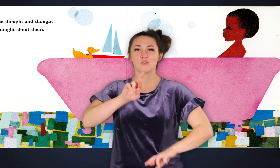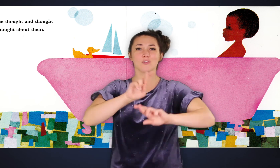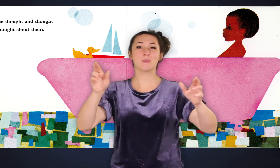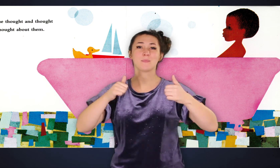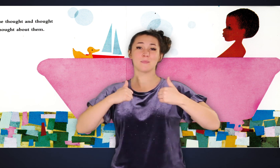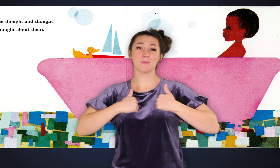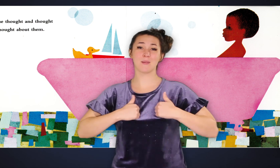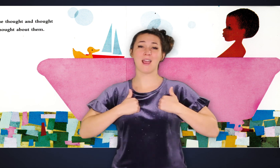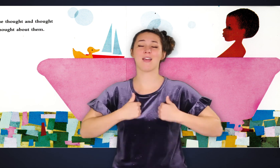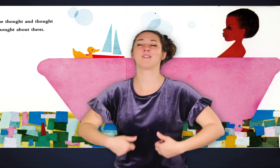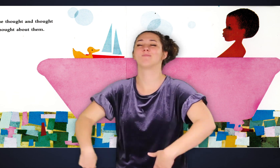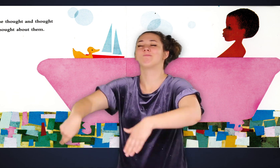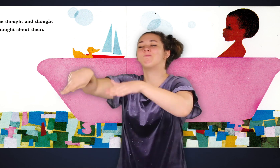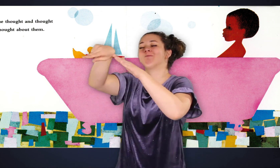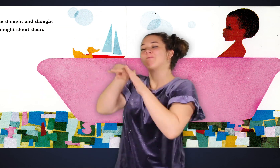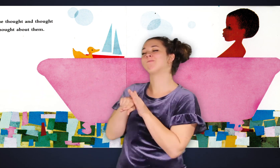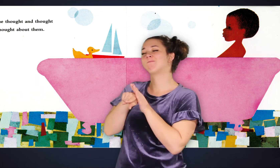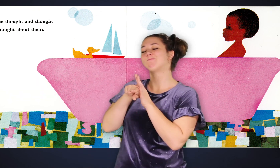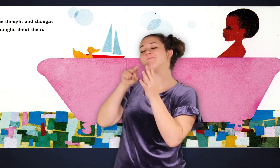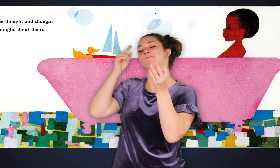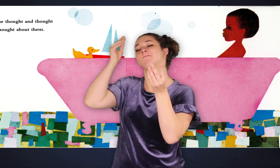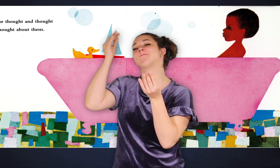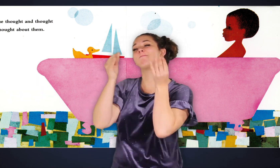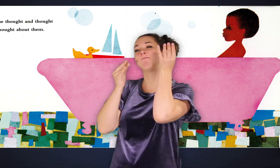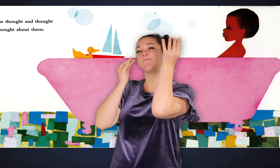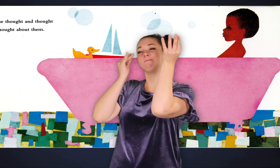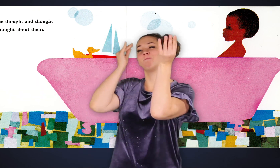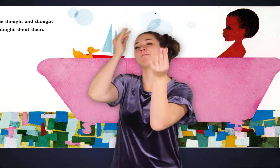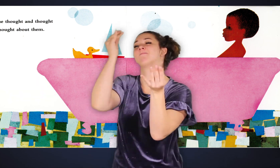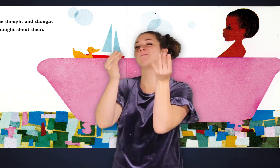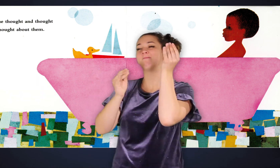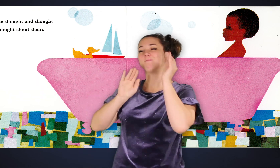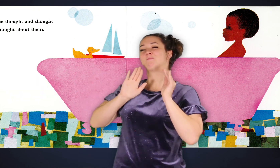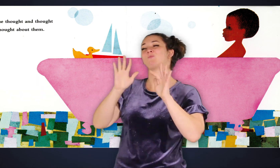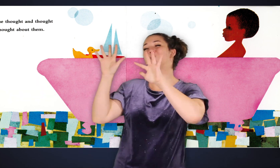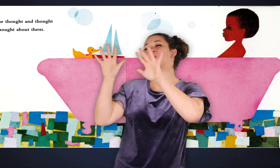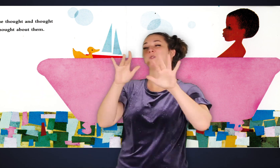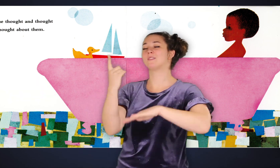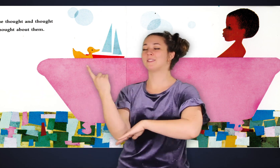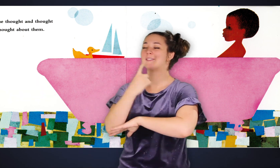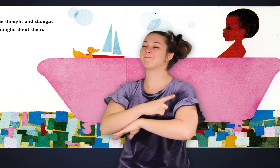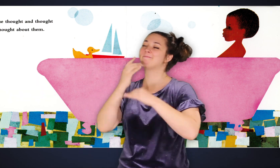And he thought and thought and thought about them.